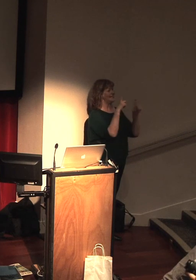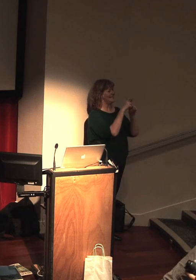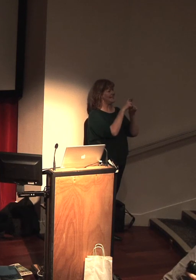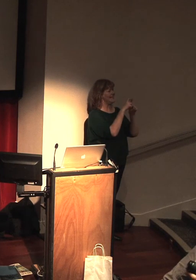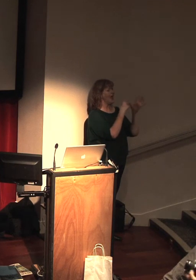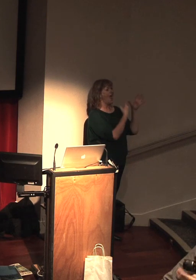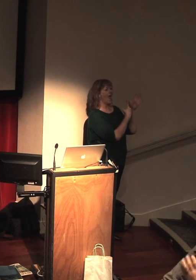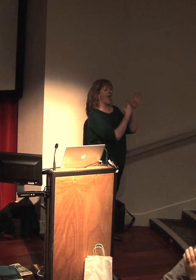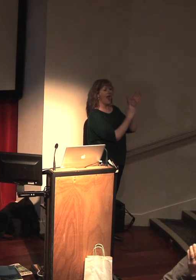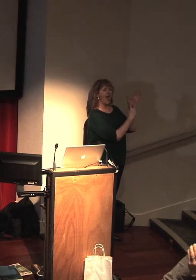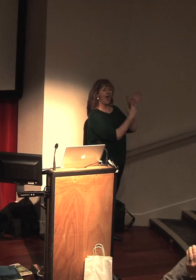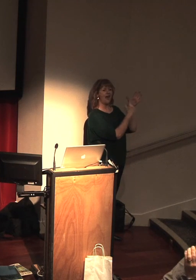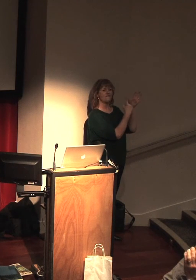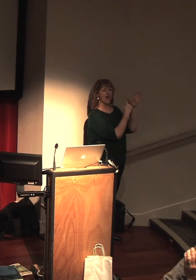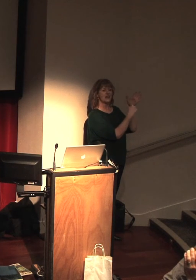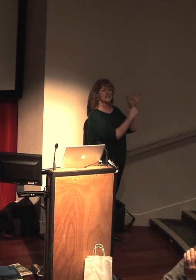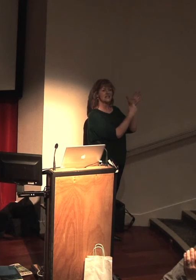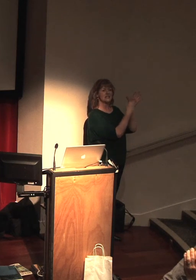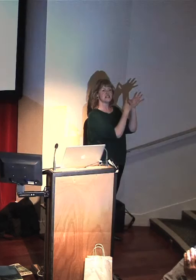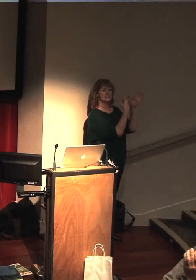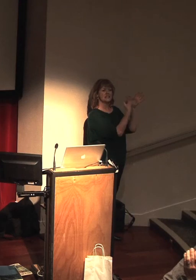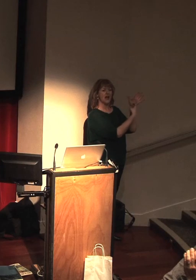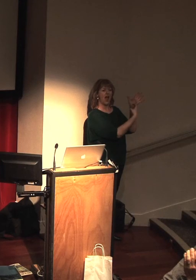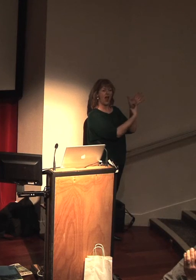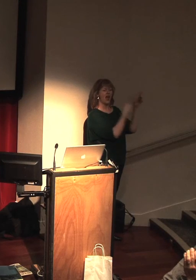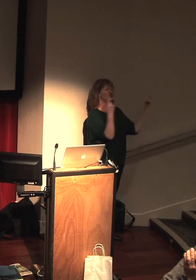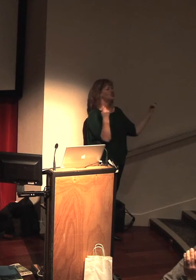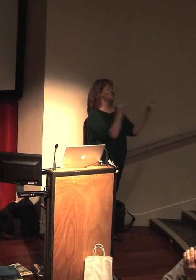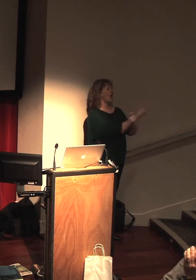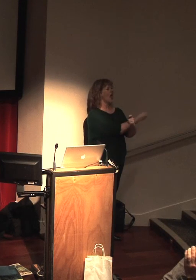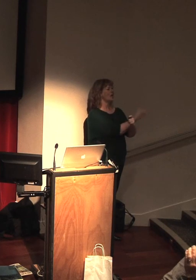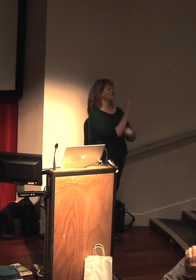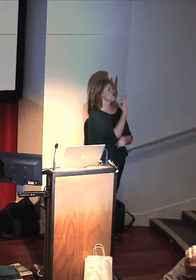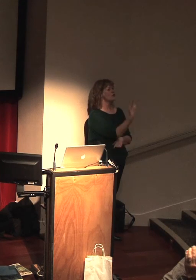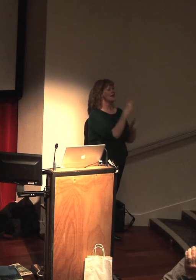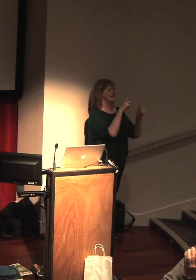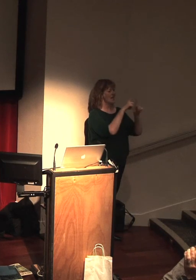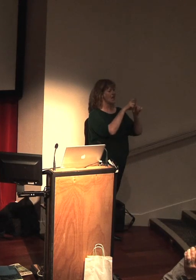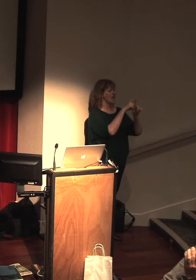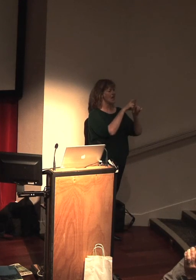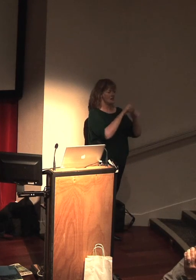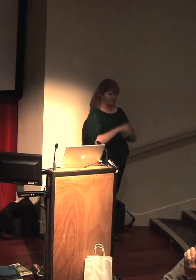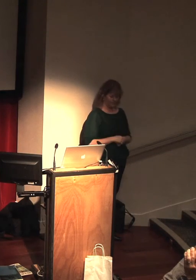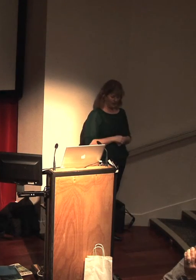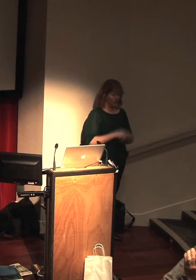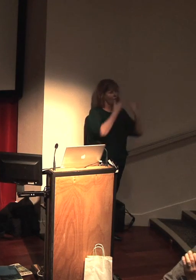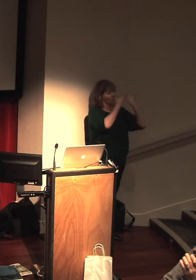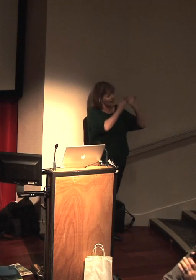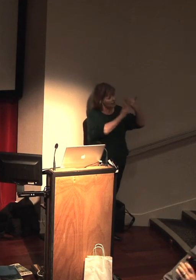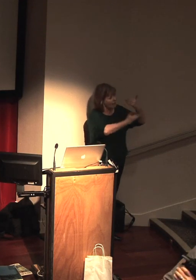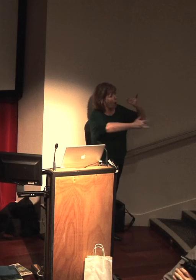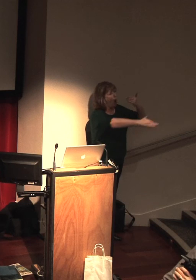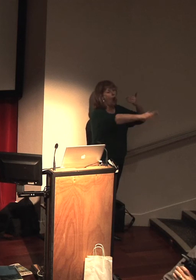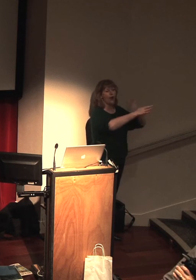for 3D. 3D was a gimmick before Avatar really came out. And what's happened since that was that there's been an opportunity with